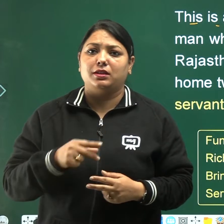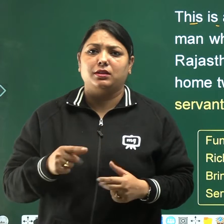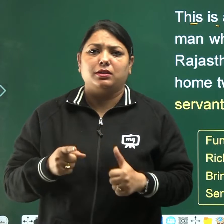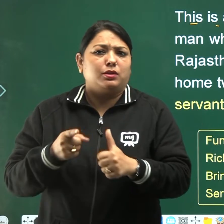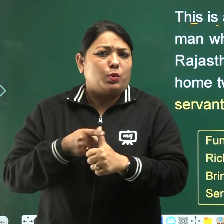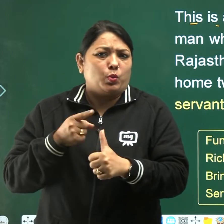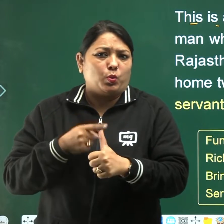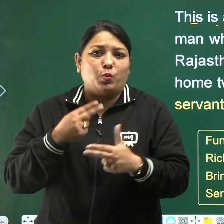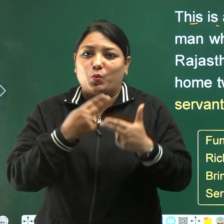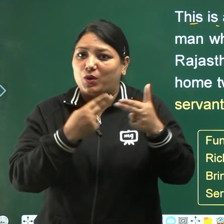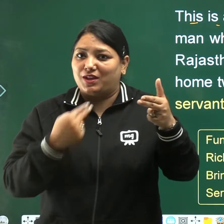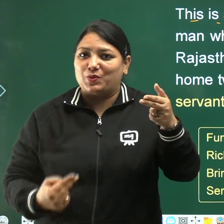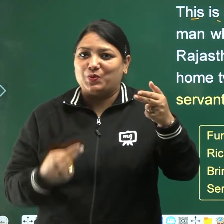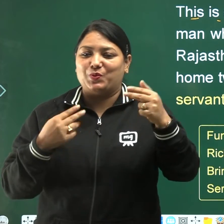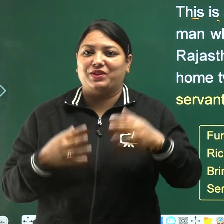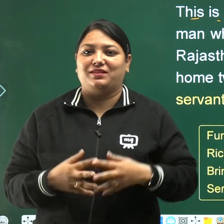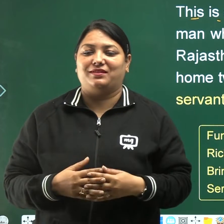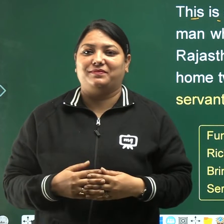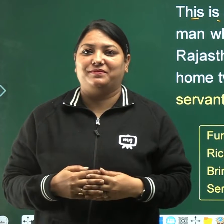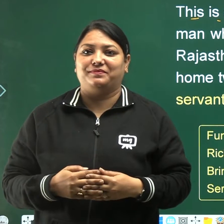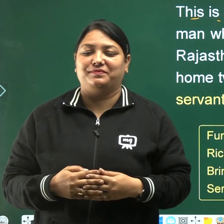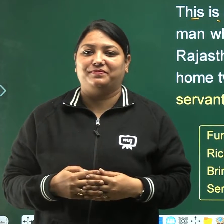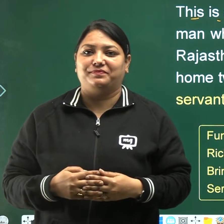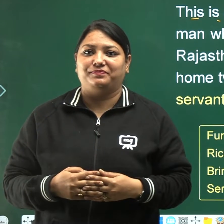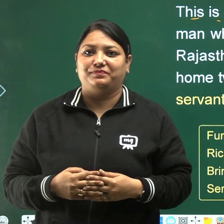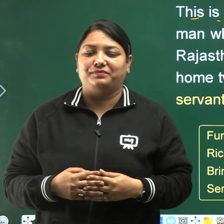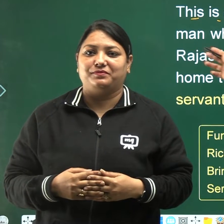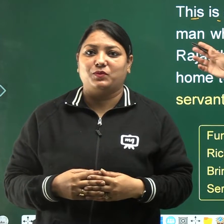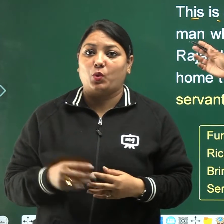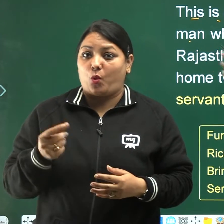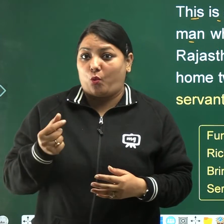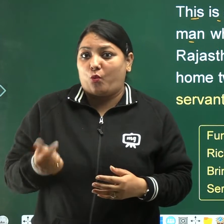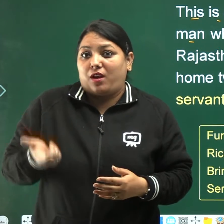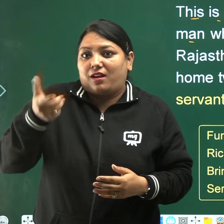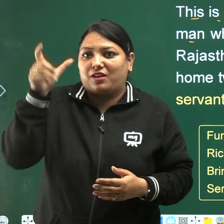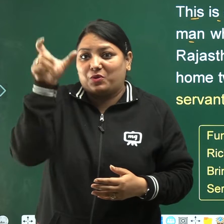of a rich man